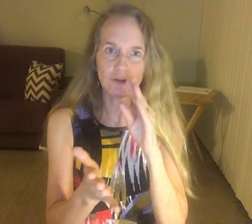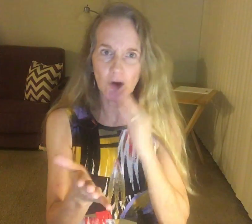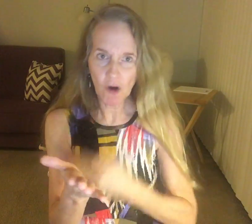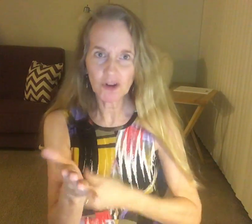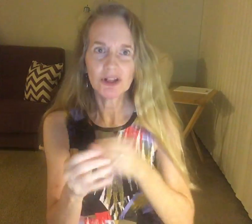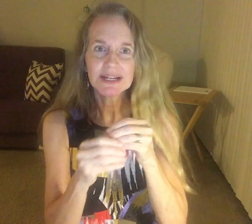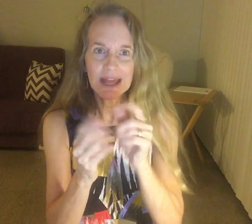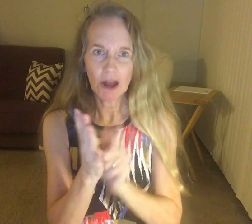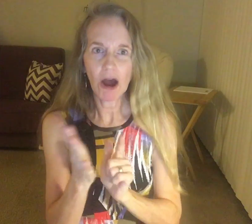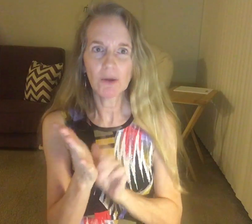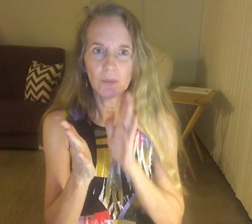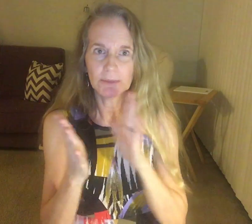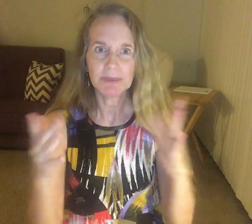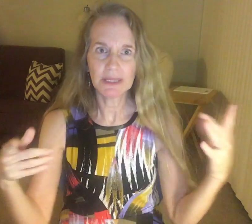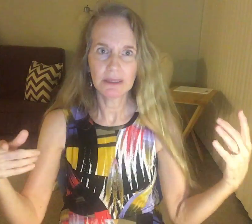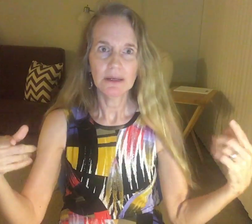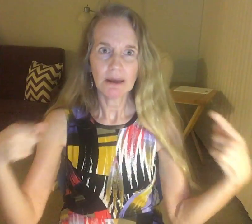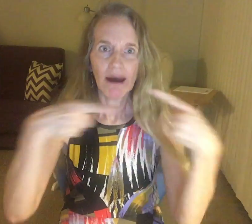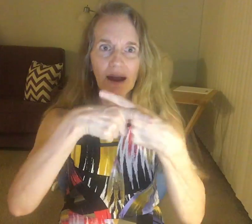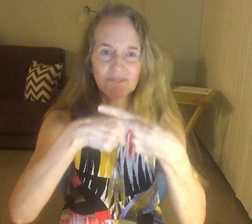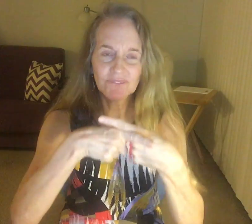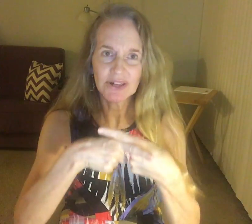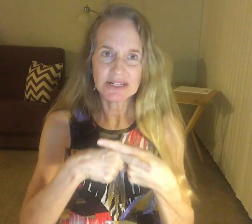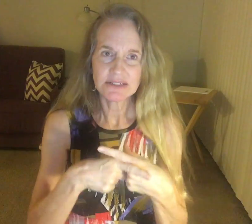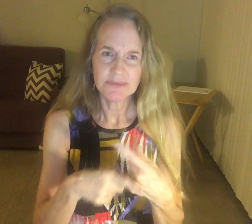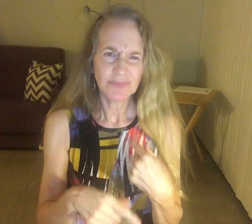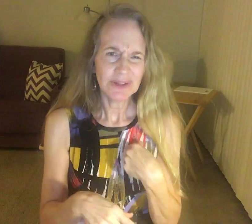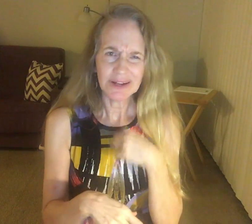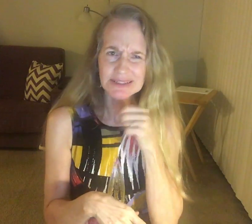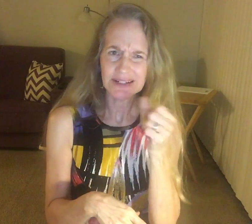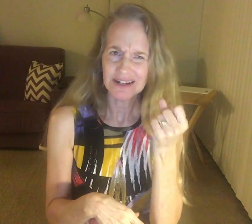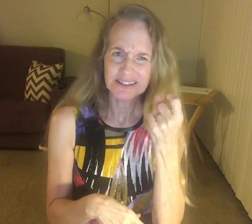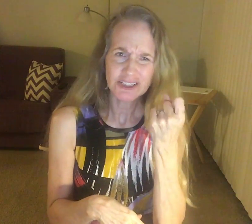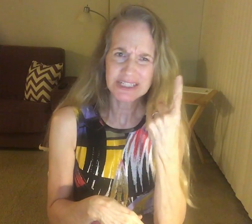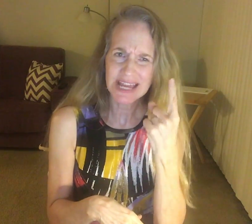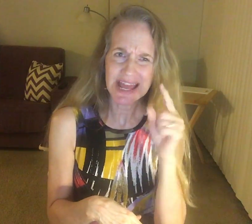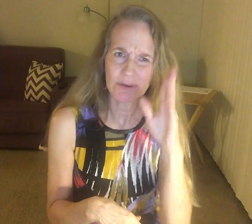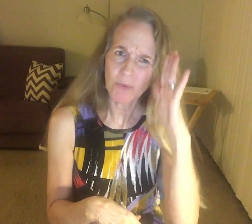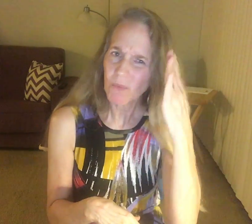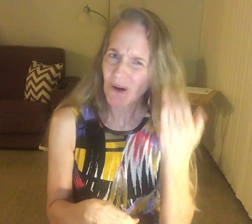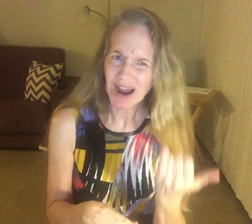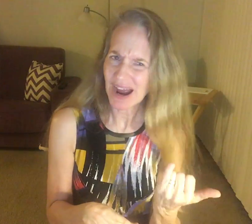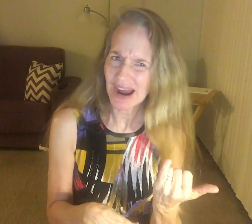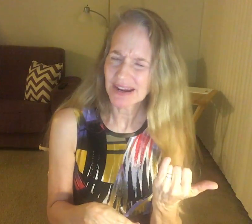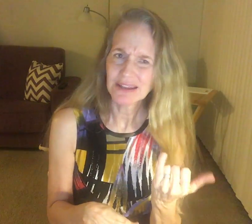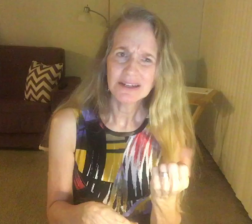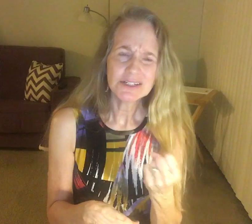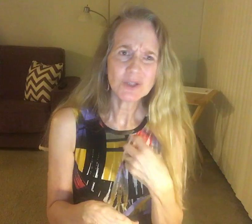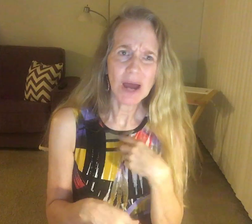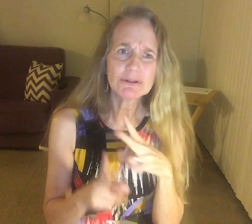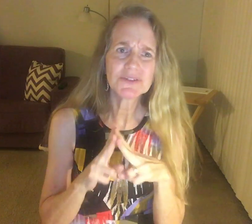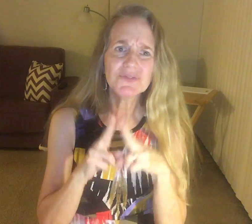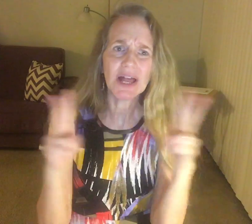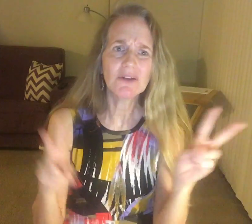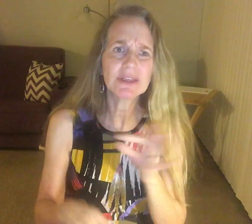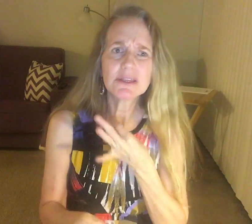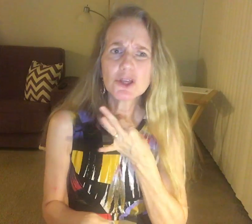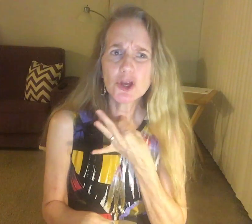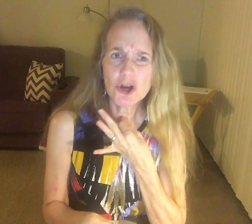daughter-in-law to be caught with. I didn't understand why. So I was saying, I